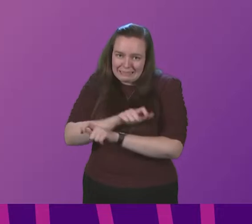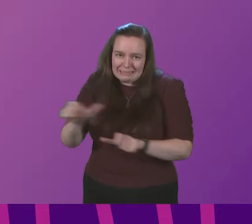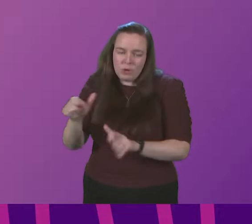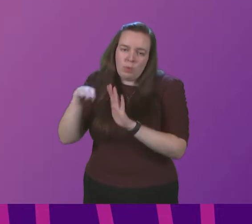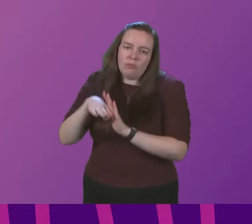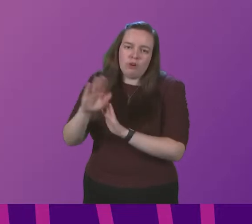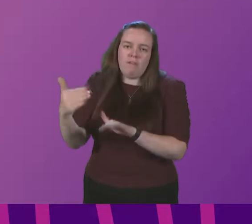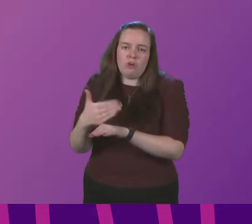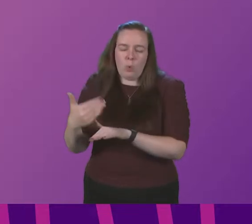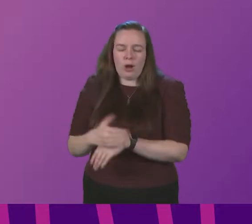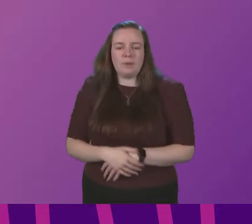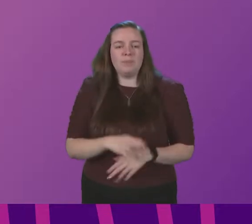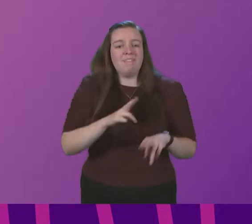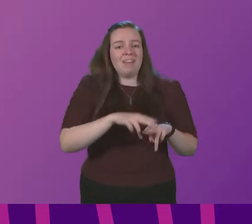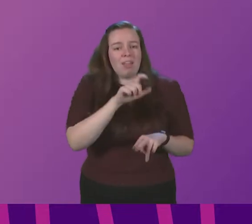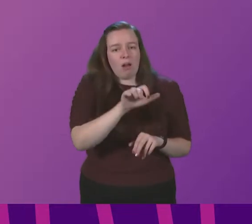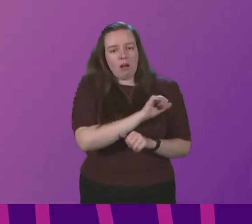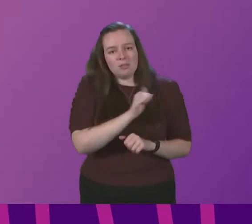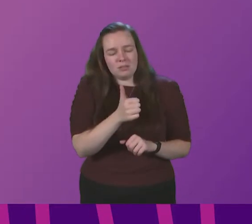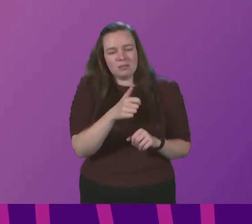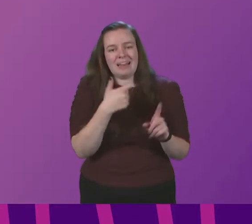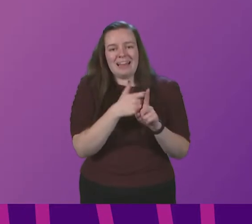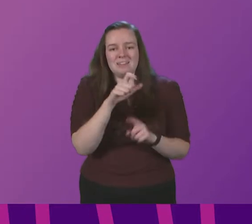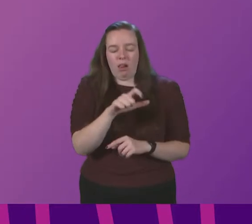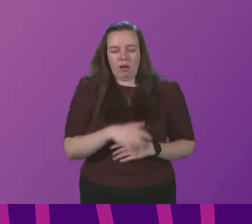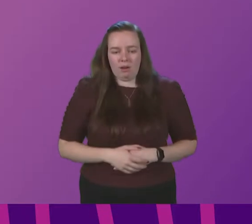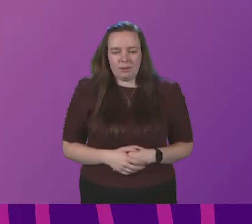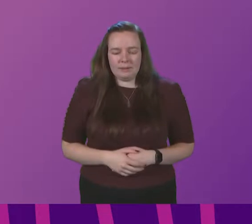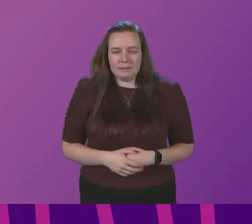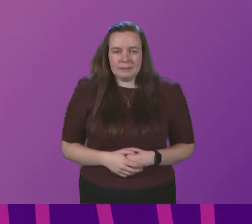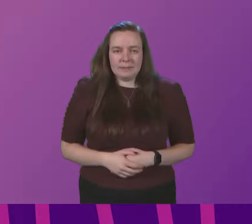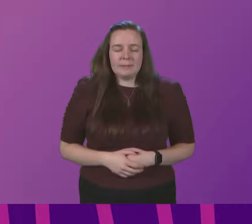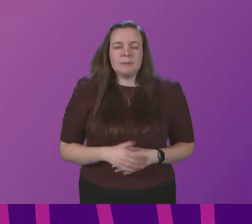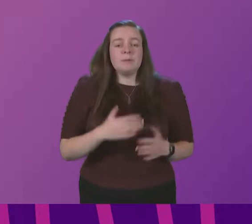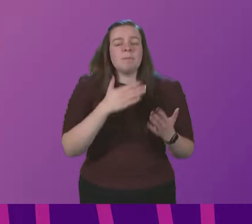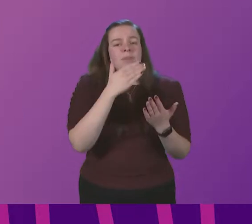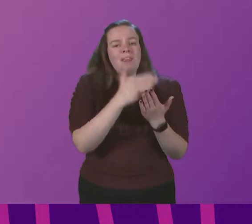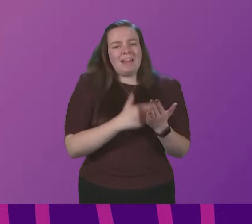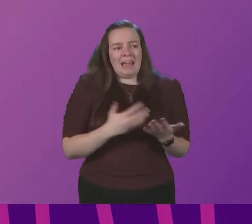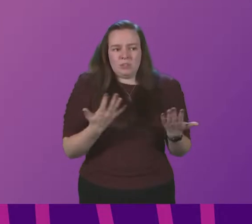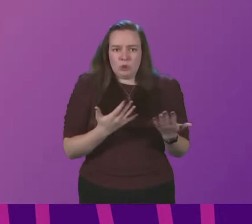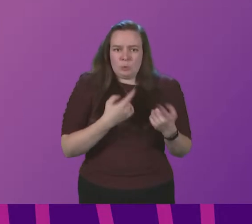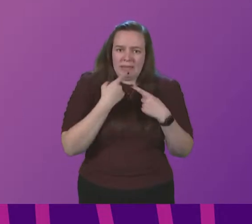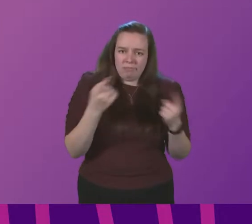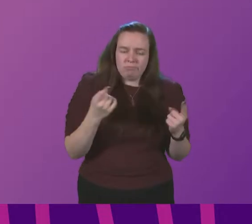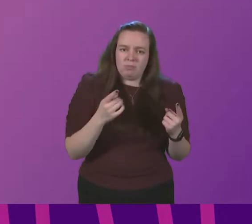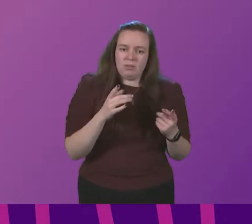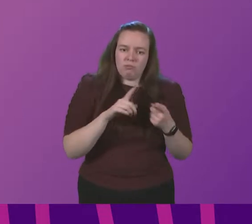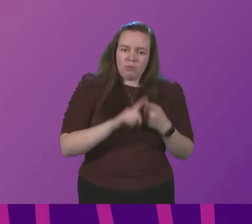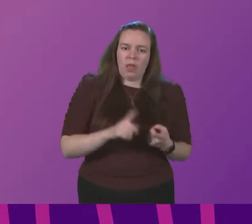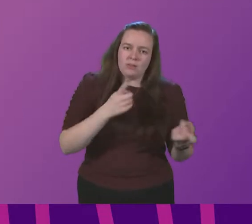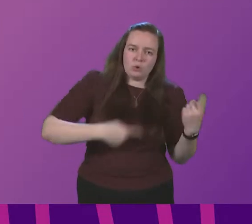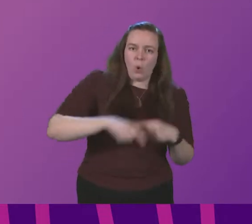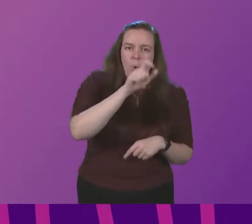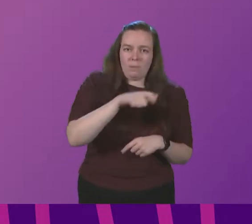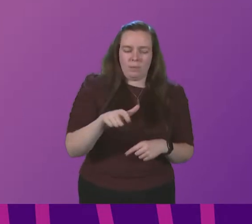work Finlay Carson to be followed by Katie Clark Given that the guidance set out today relies heavily on everyone taking personal